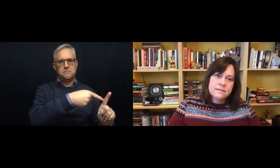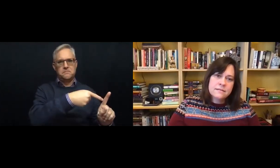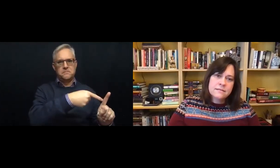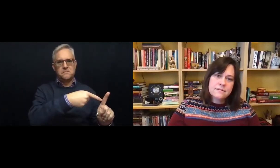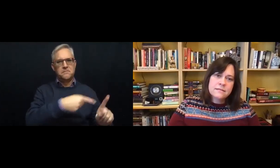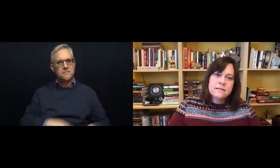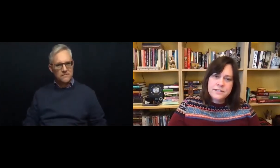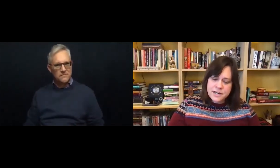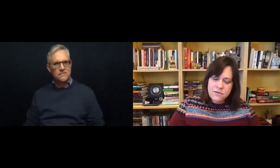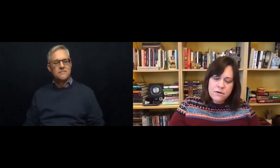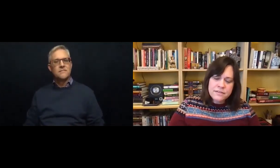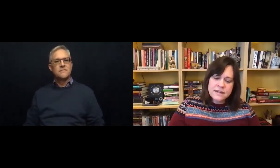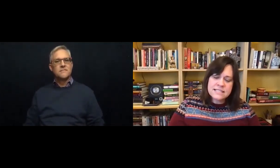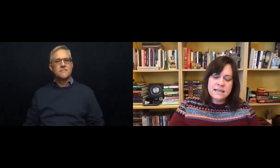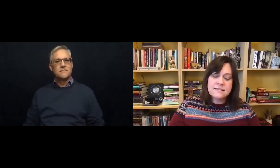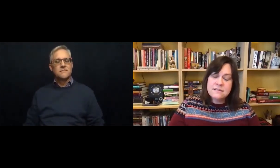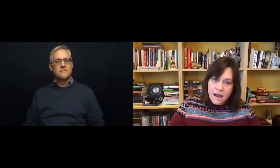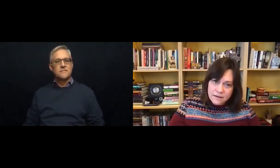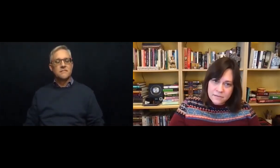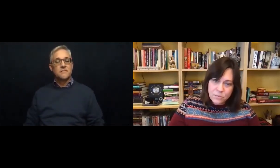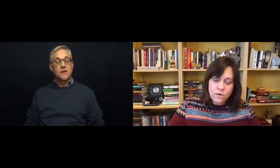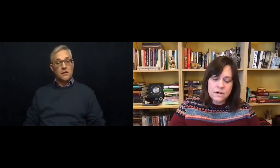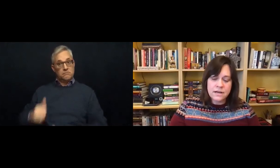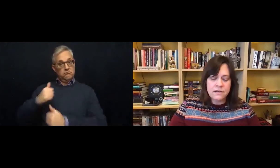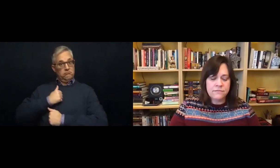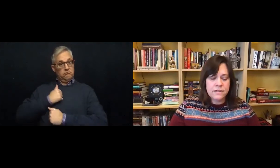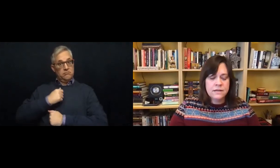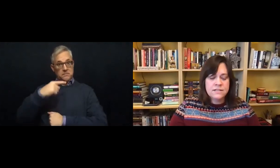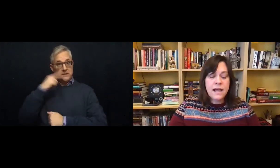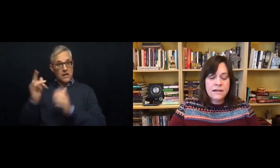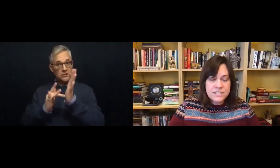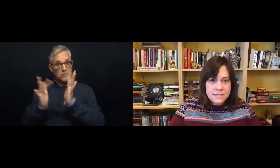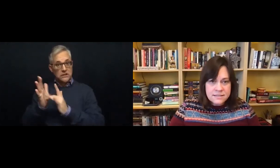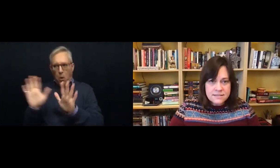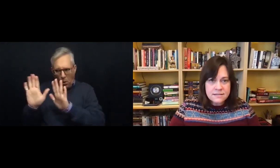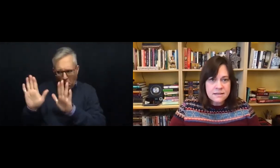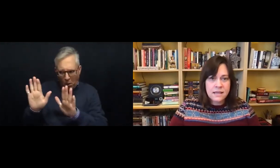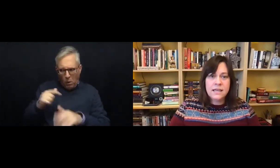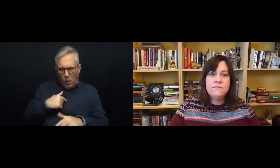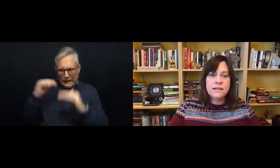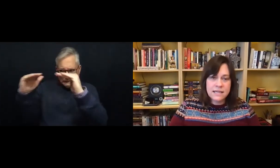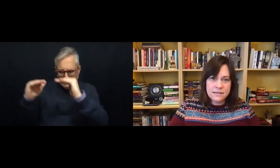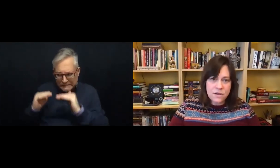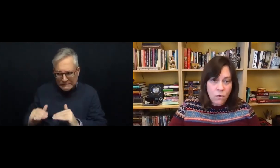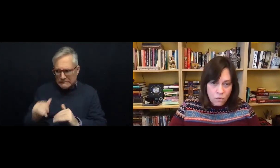The general thinks he is not important enough to have Jesus even in his home.